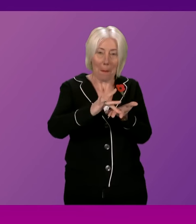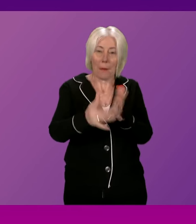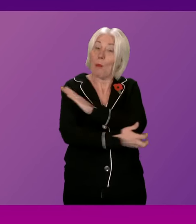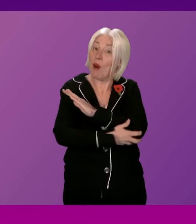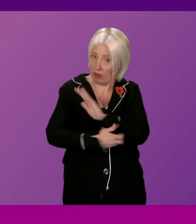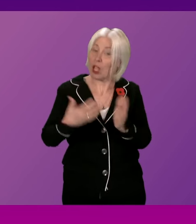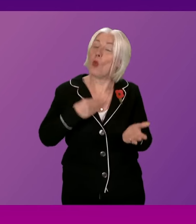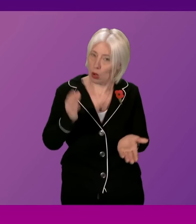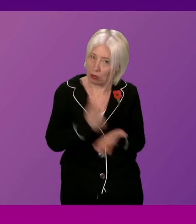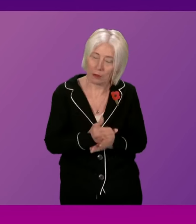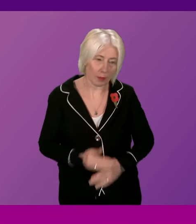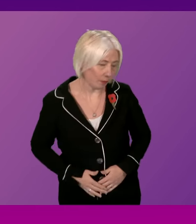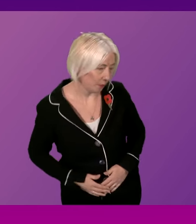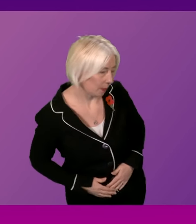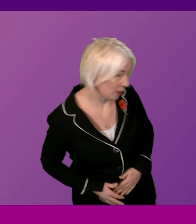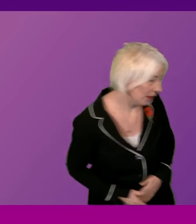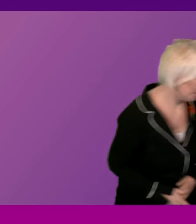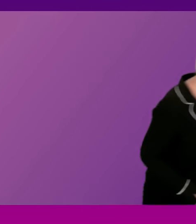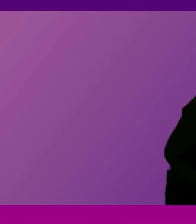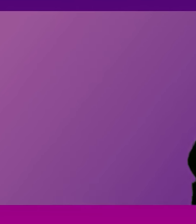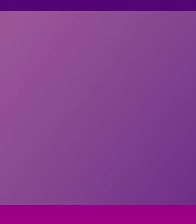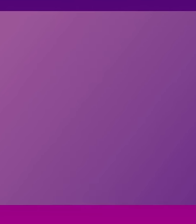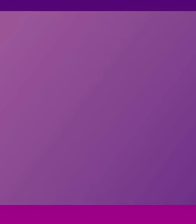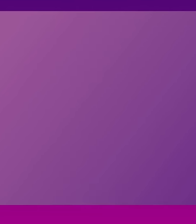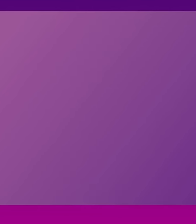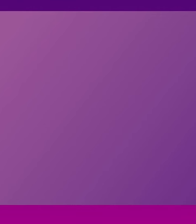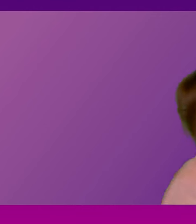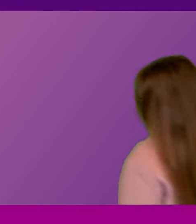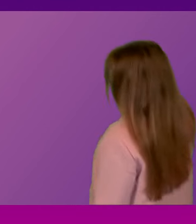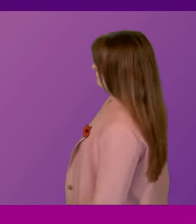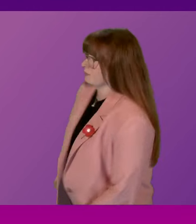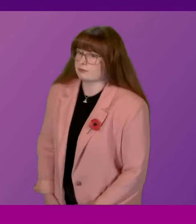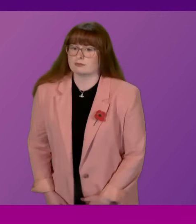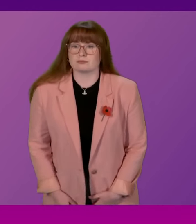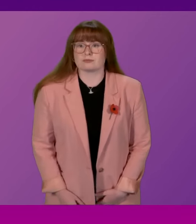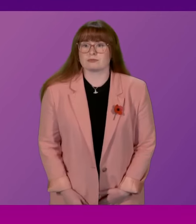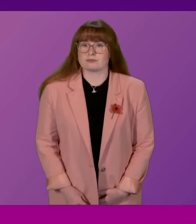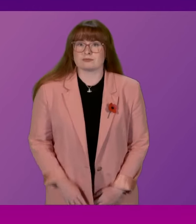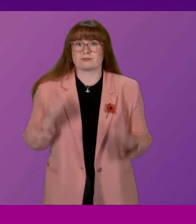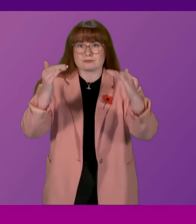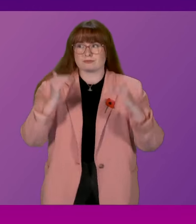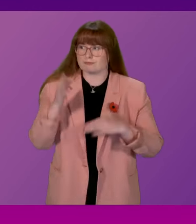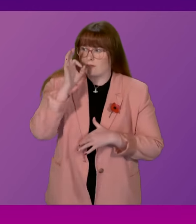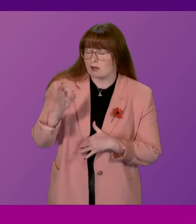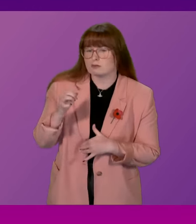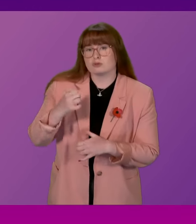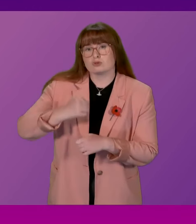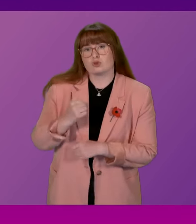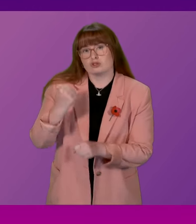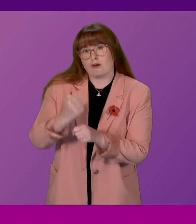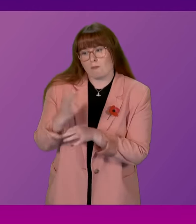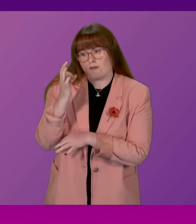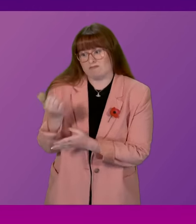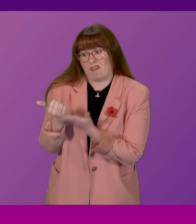Question number five, Myles Briggs. Thank you, Presiding Officer. To ask the First Minister what support the Scottish Government is offering to NHS